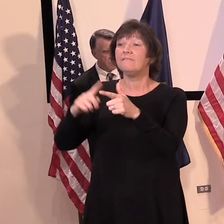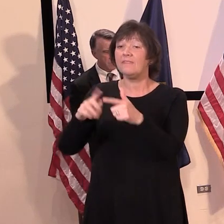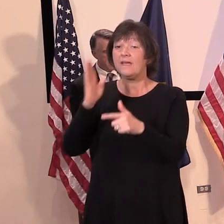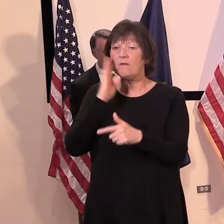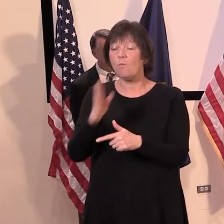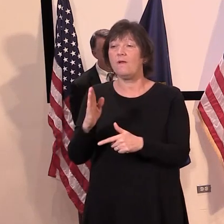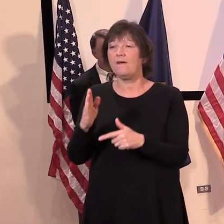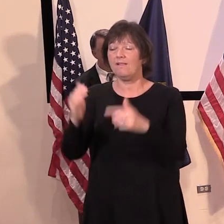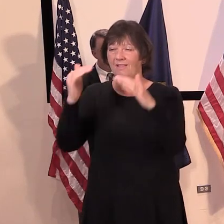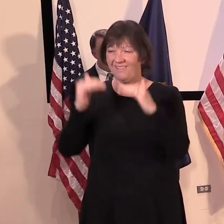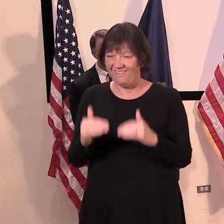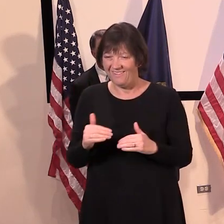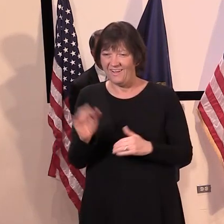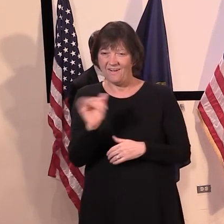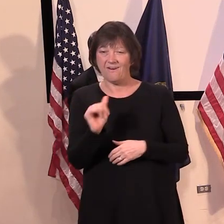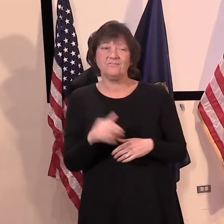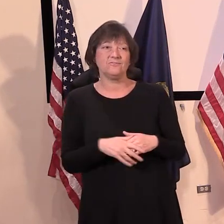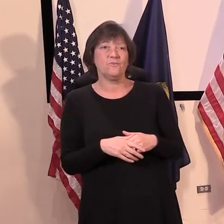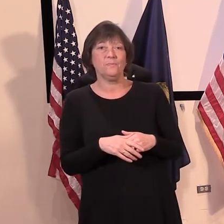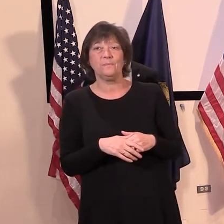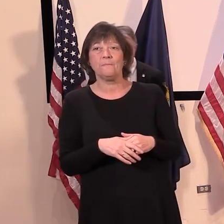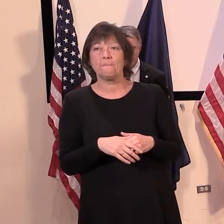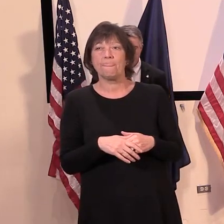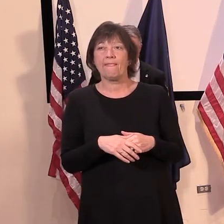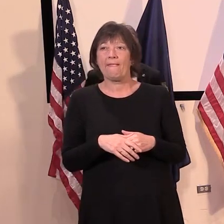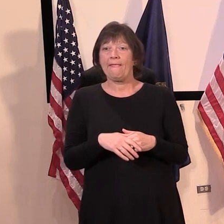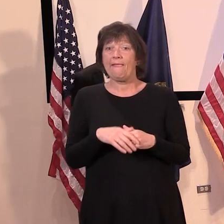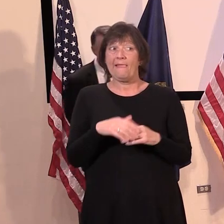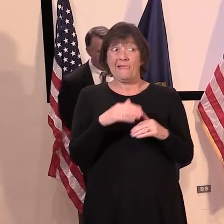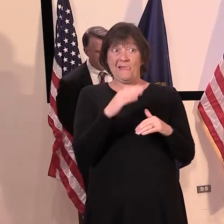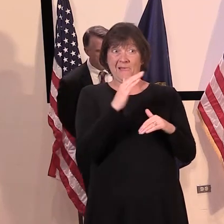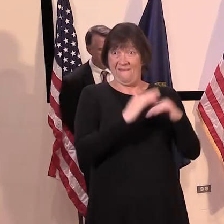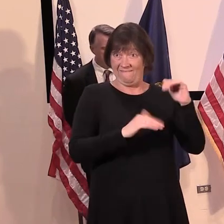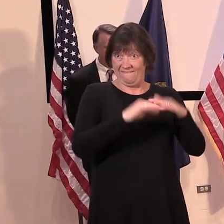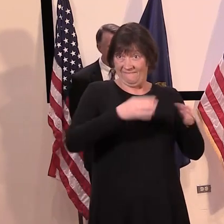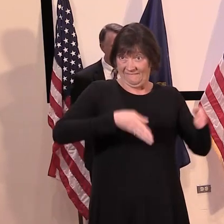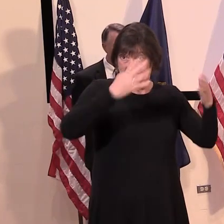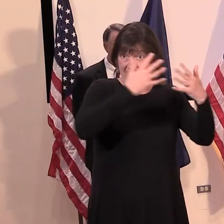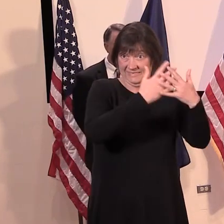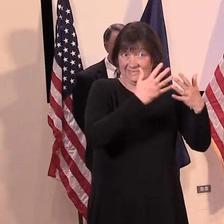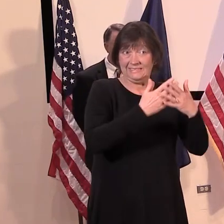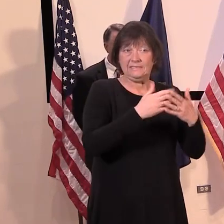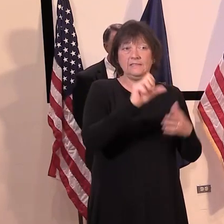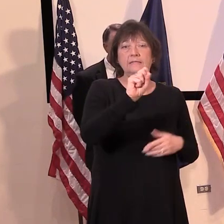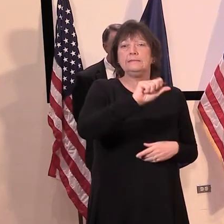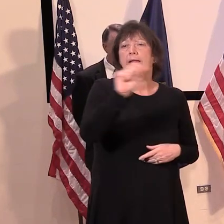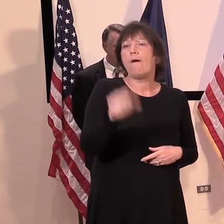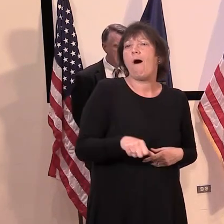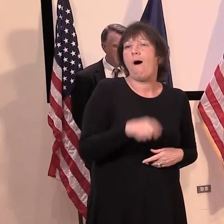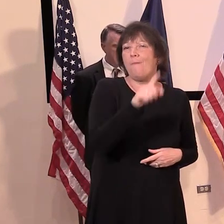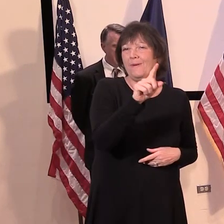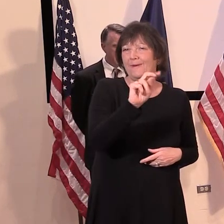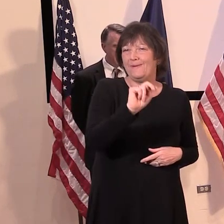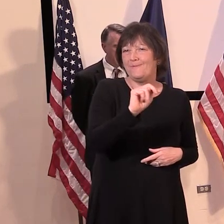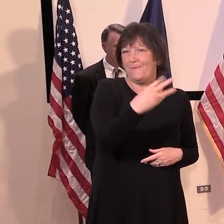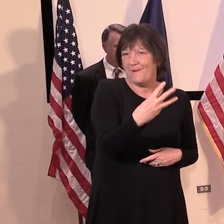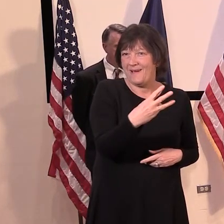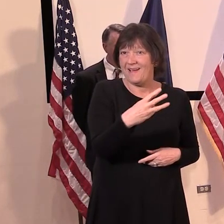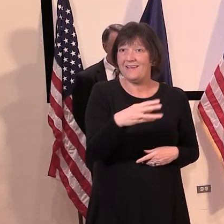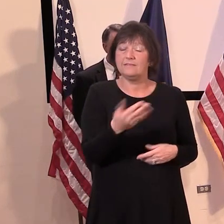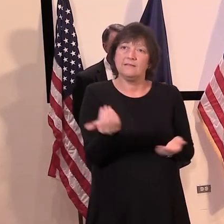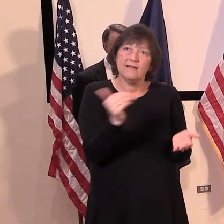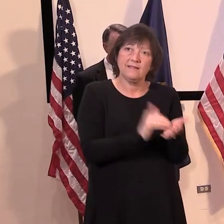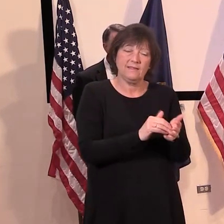B, we're going to make sure that the facility in, um, in St. Albans is, is